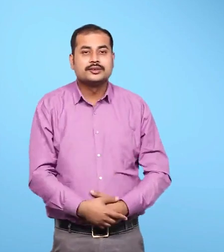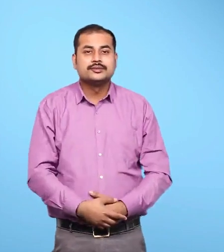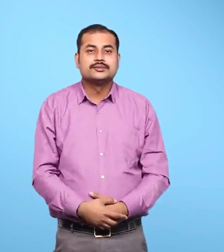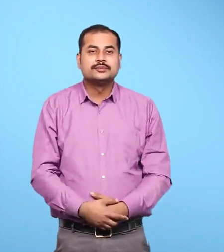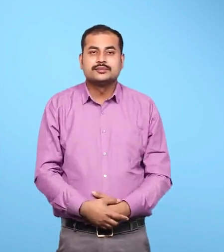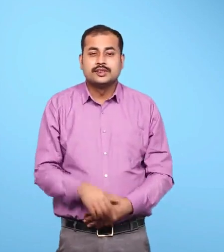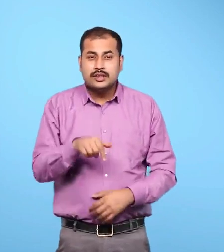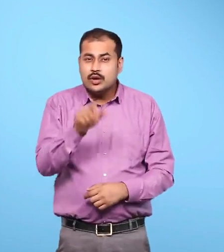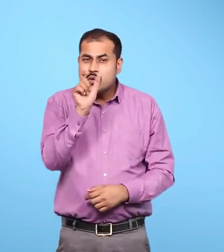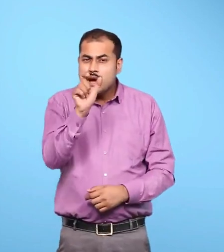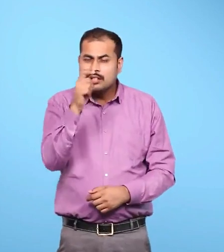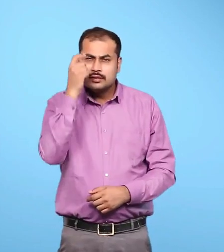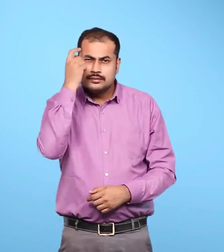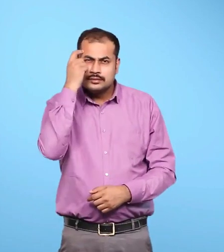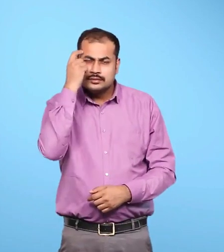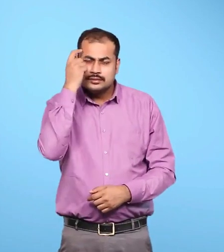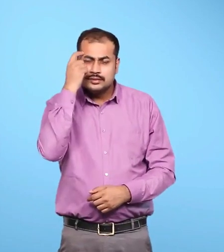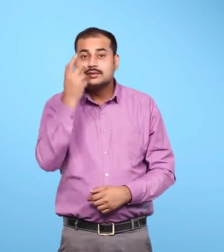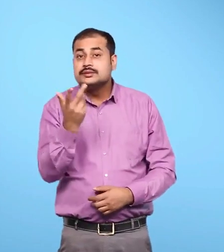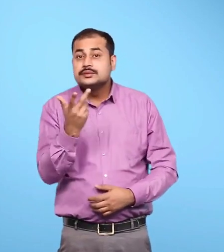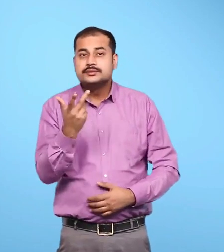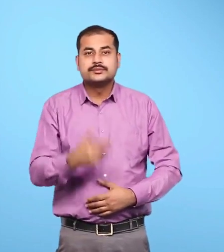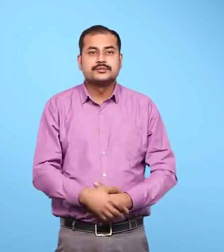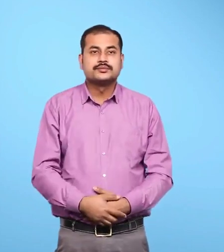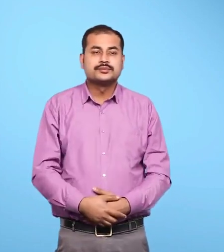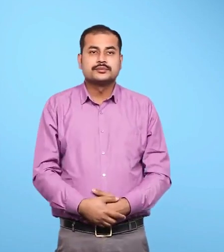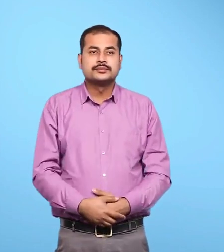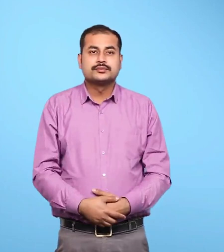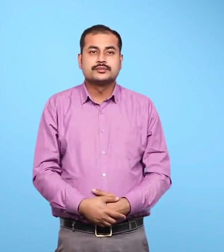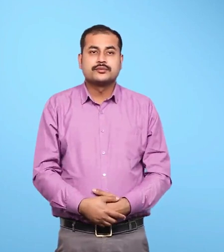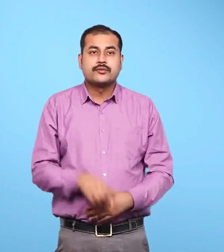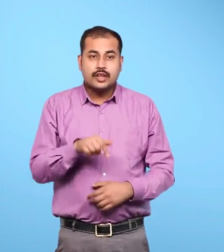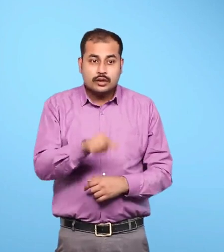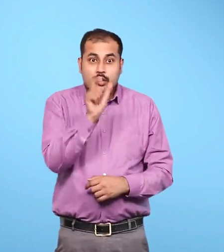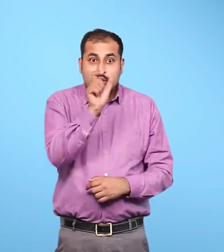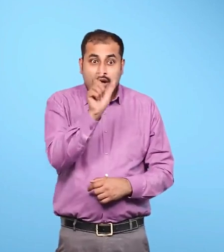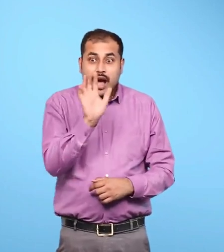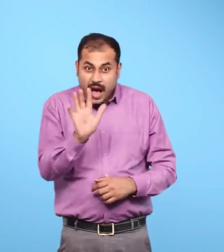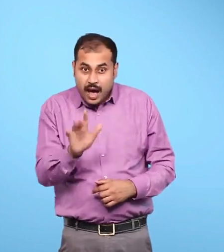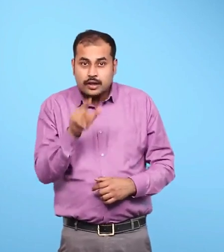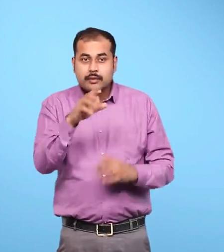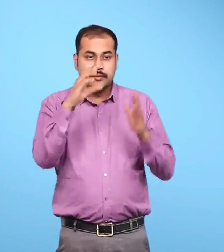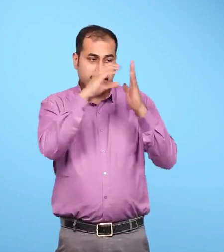22. All the words that come to your mind. Then, build a paragraph.